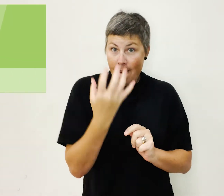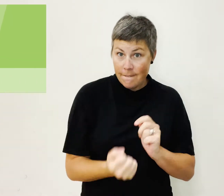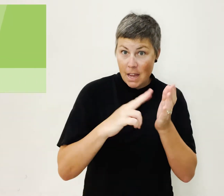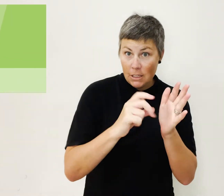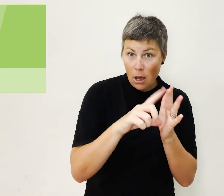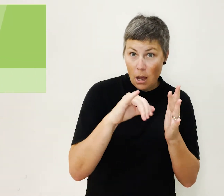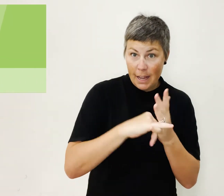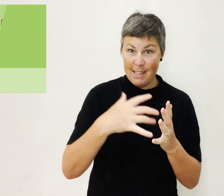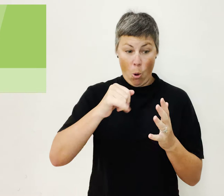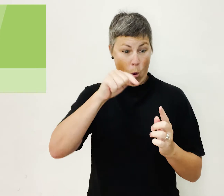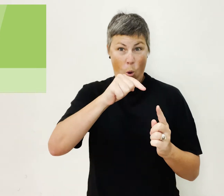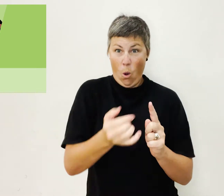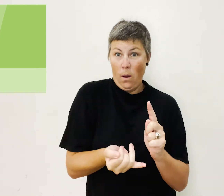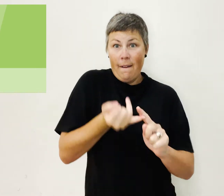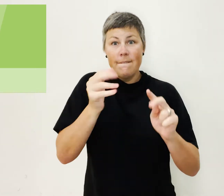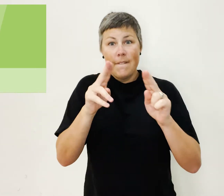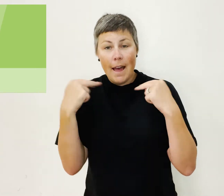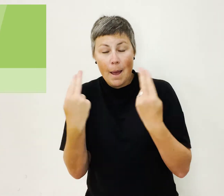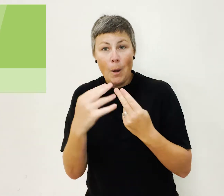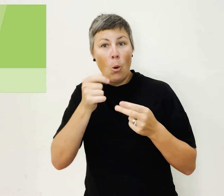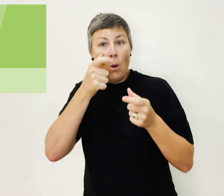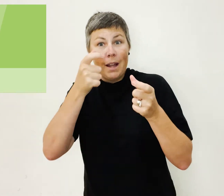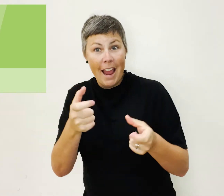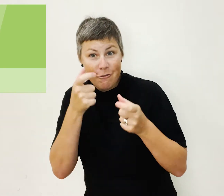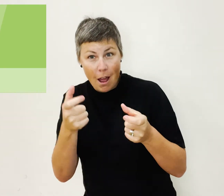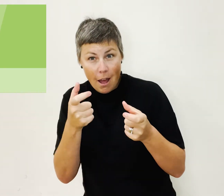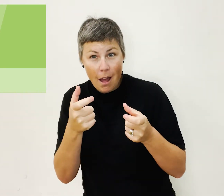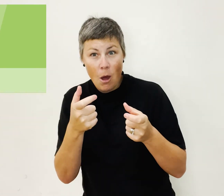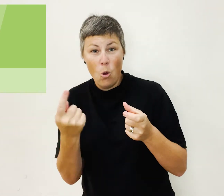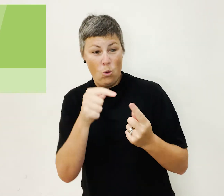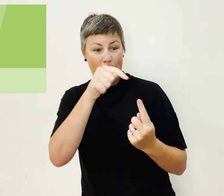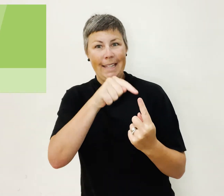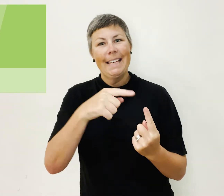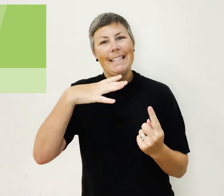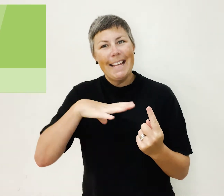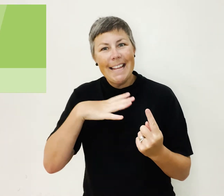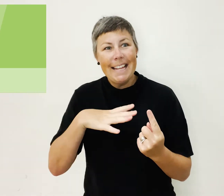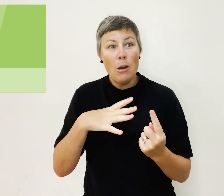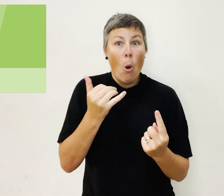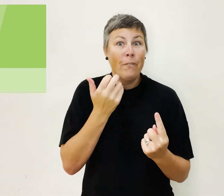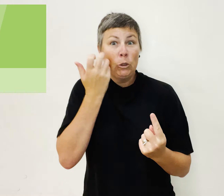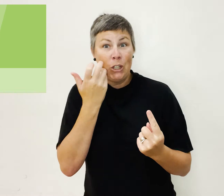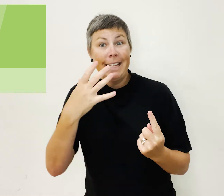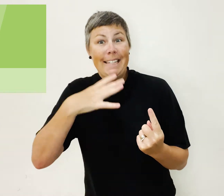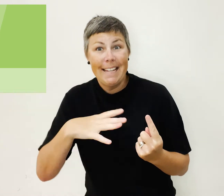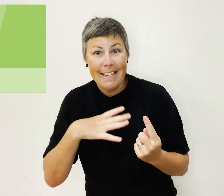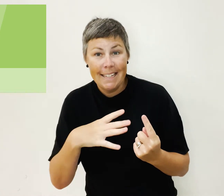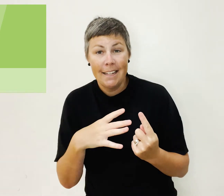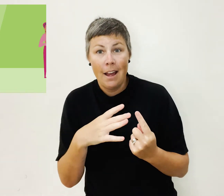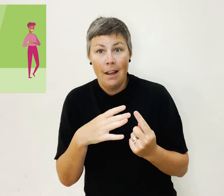a family member or carer of a participant who receives home and living support or might need to in the future, or an